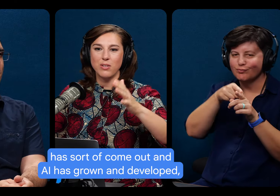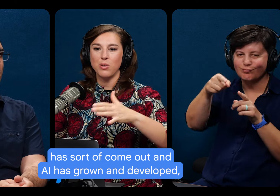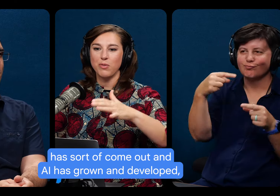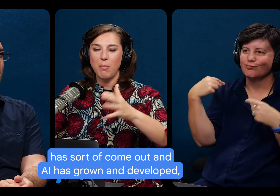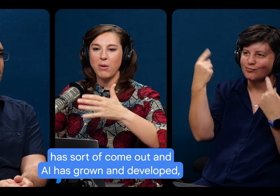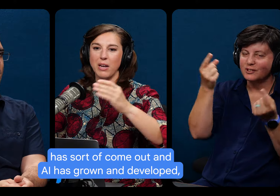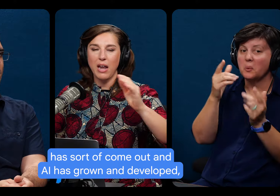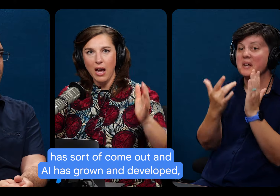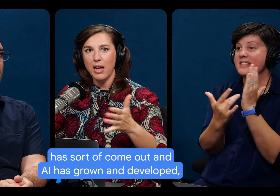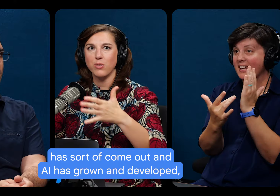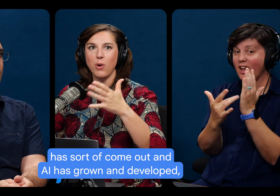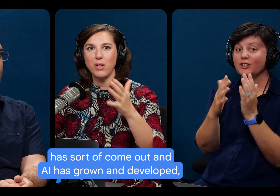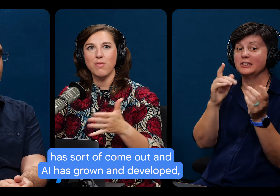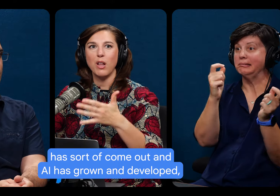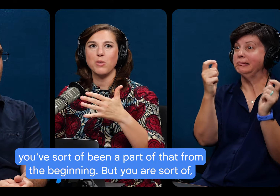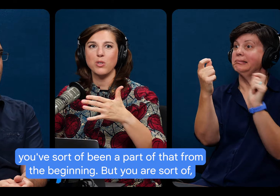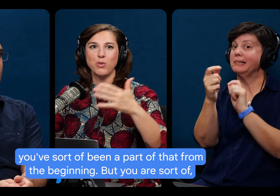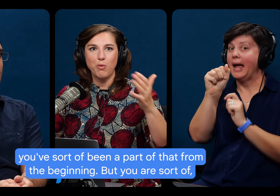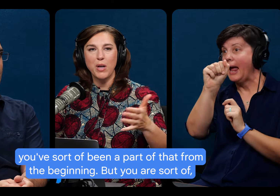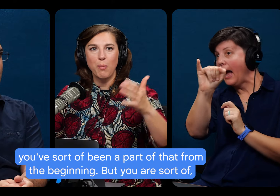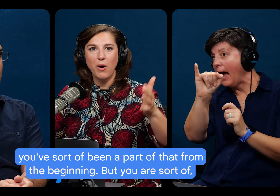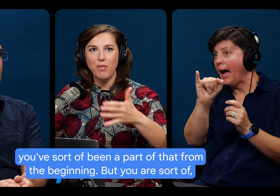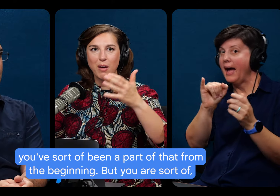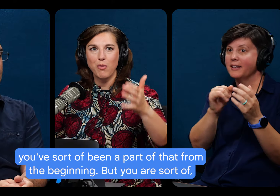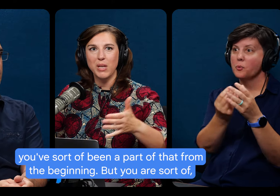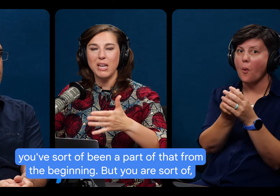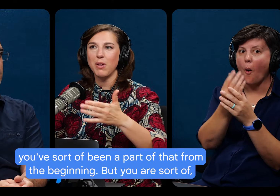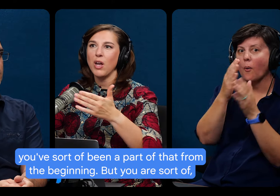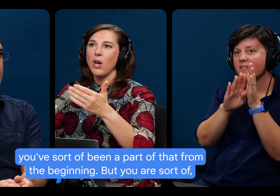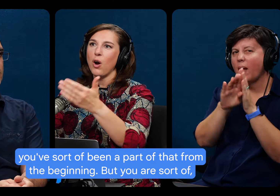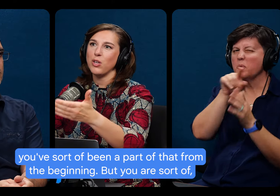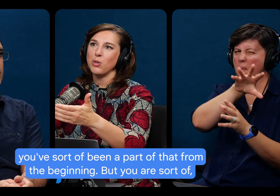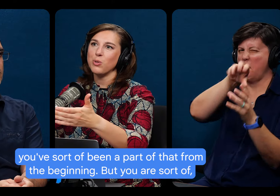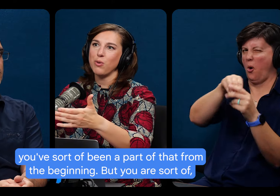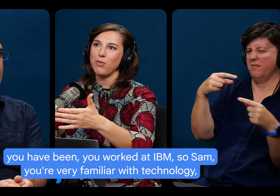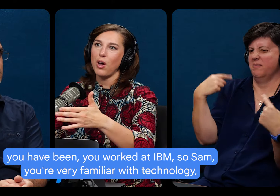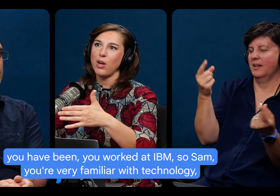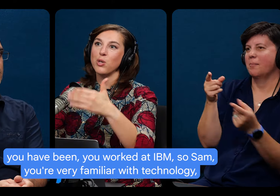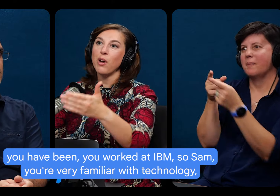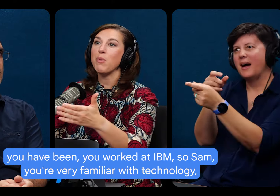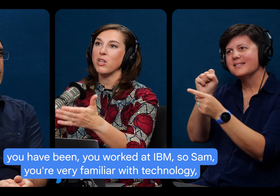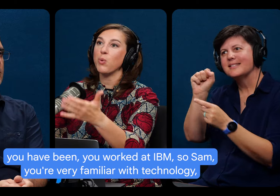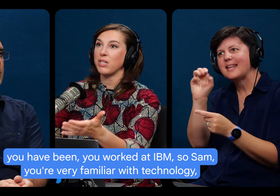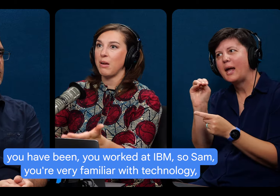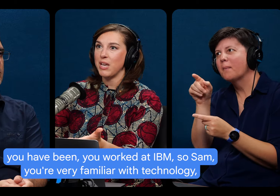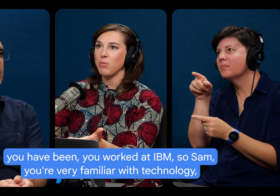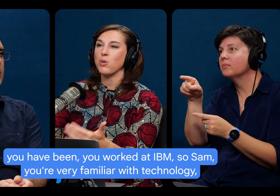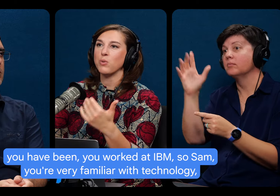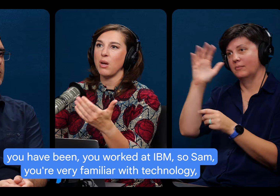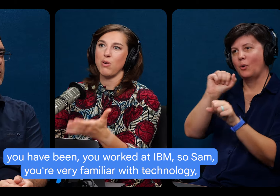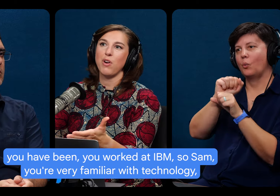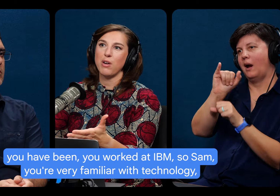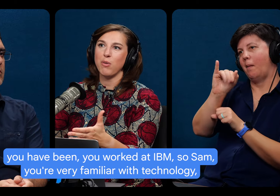has sort of come out and AI has grown and developed, you've sort of been a part of that from the beginning, but are you sort of, you have been, you worked at IBM.